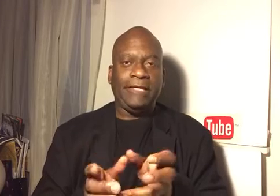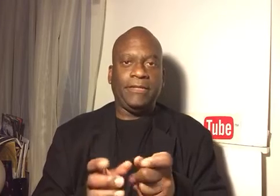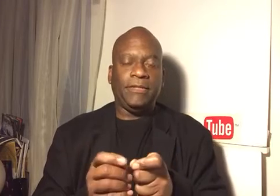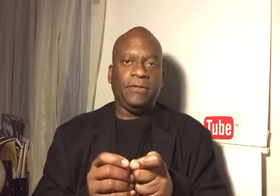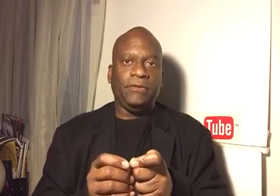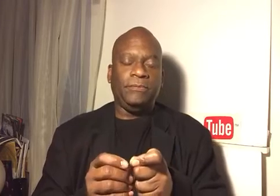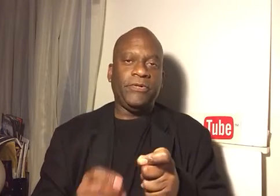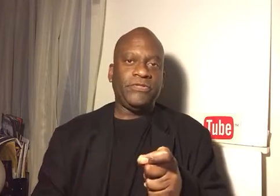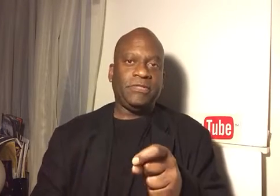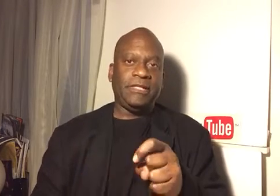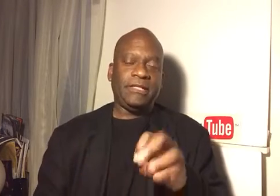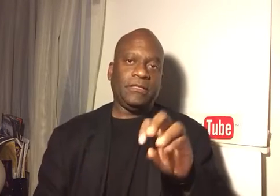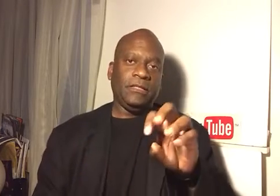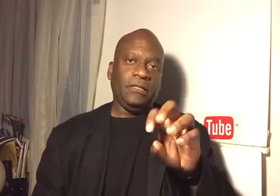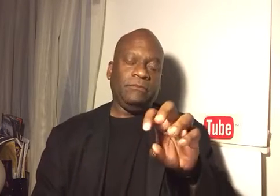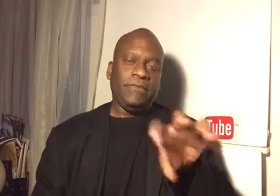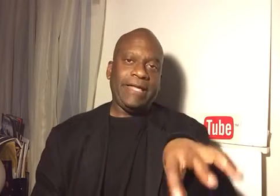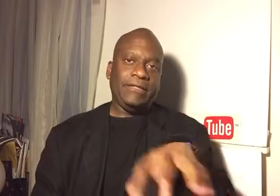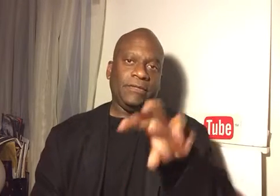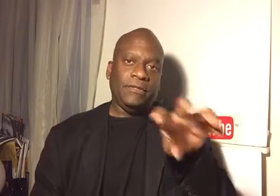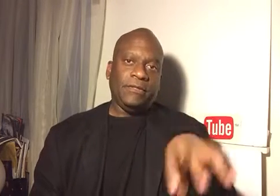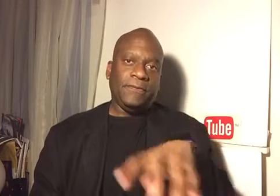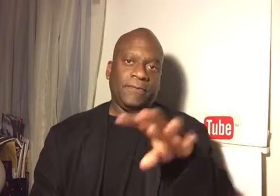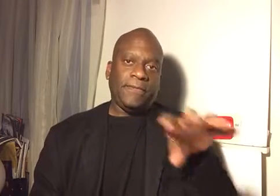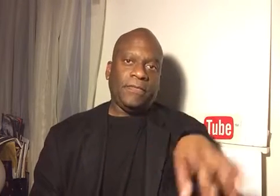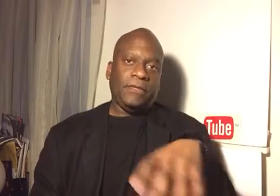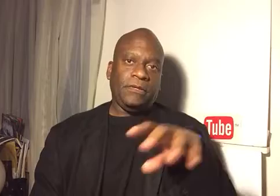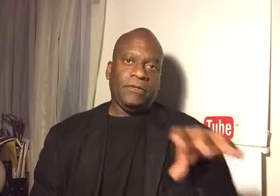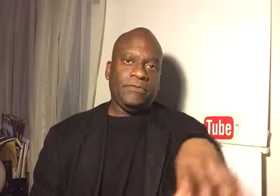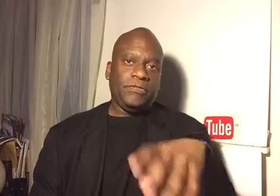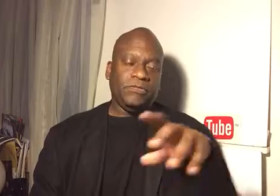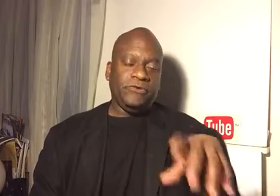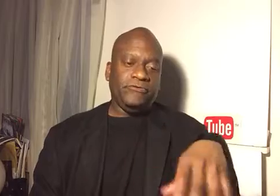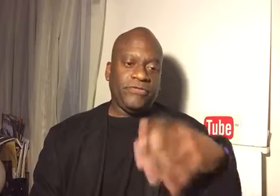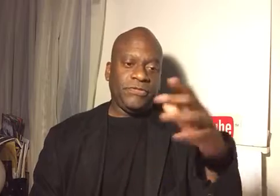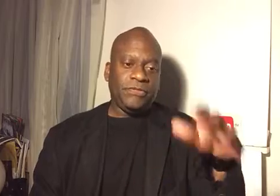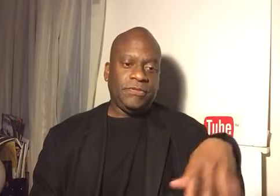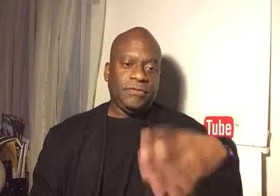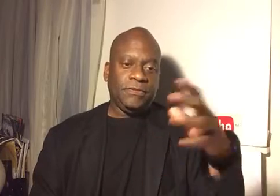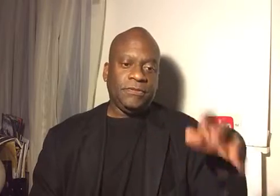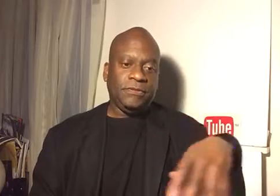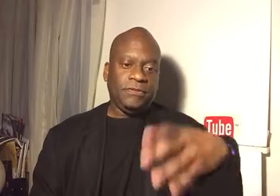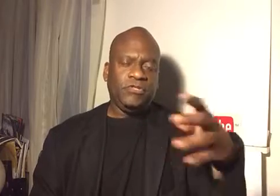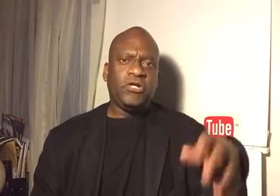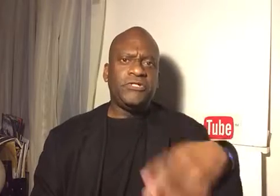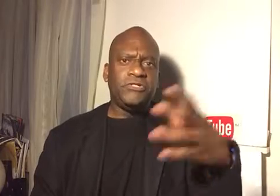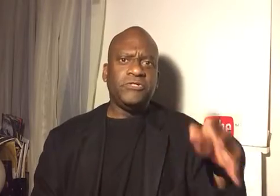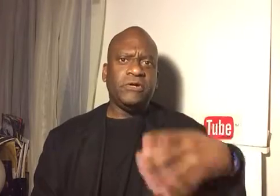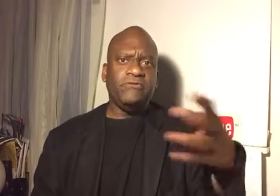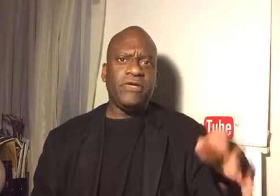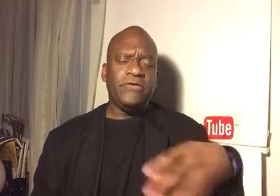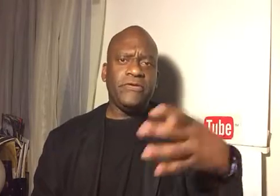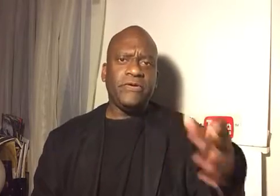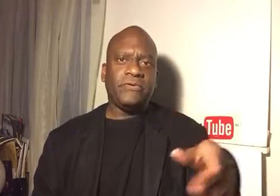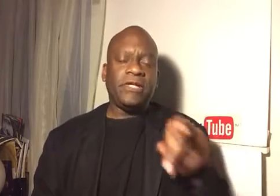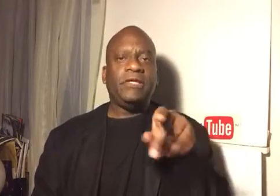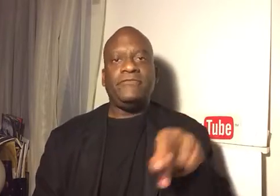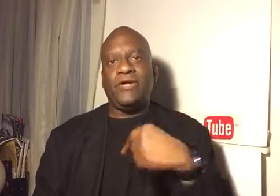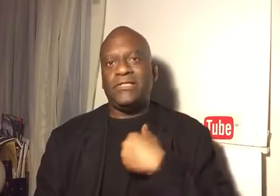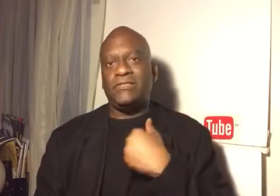Like, the person that might serve as the judge and jury of what you do. And a lot of us